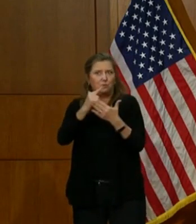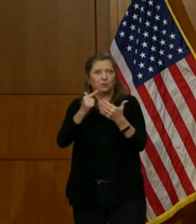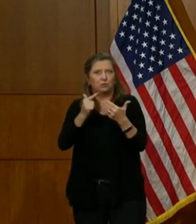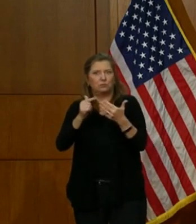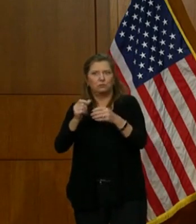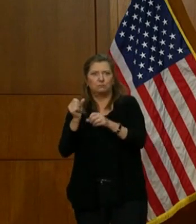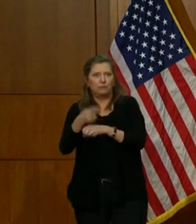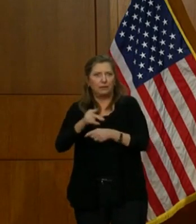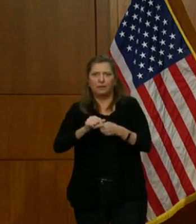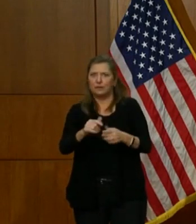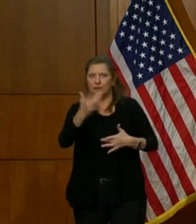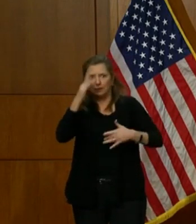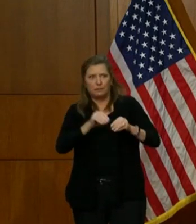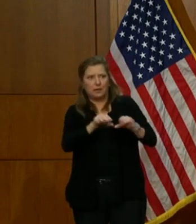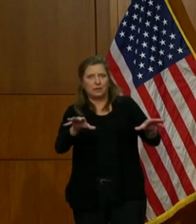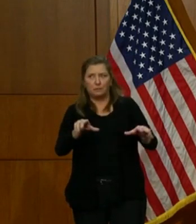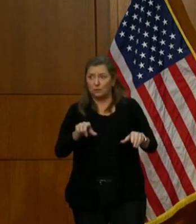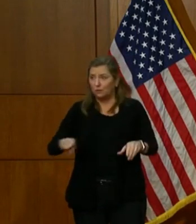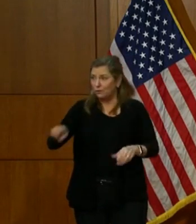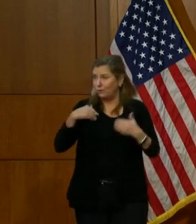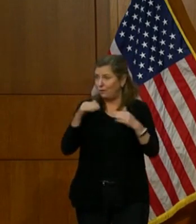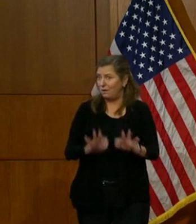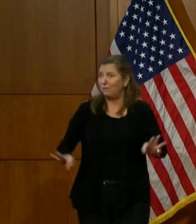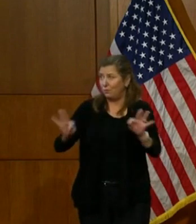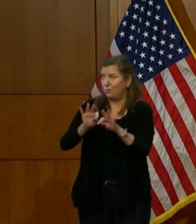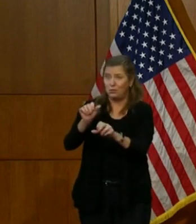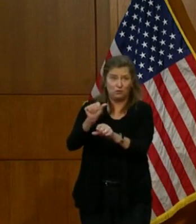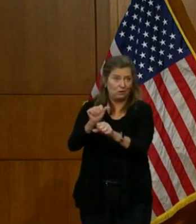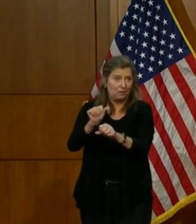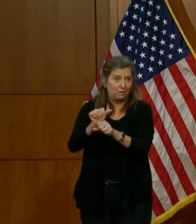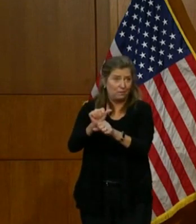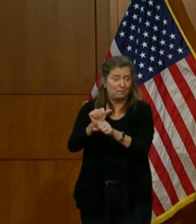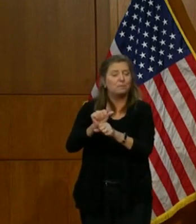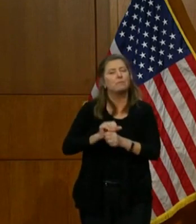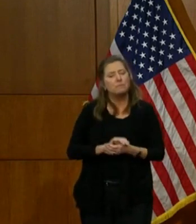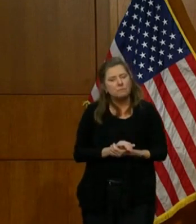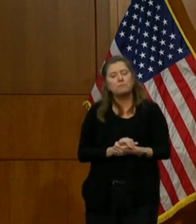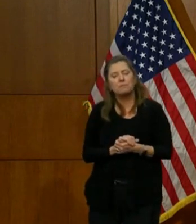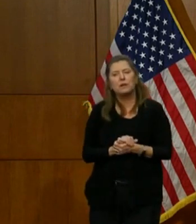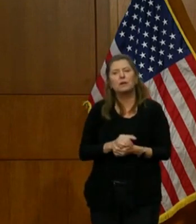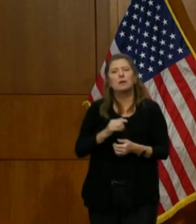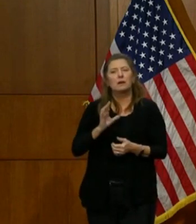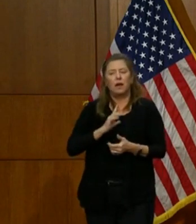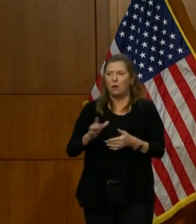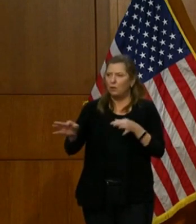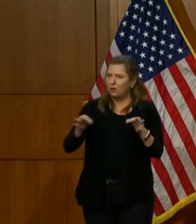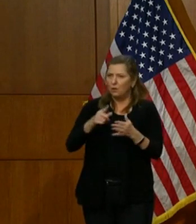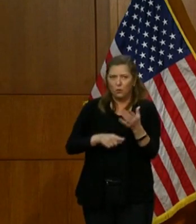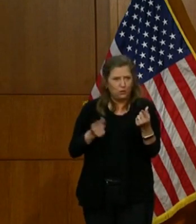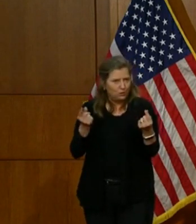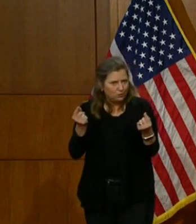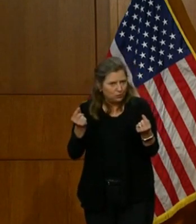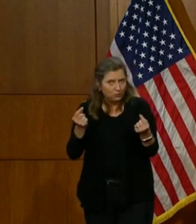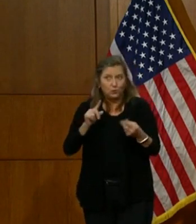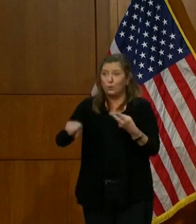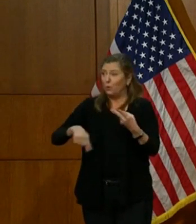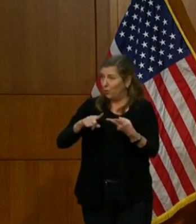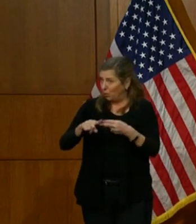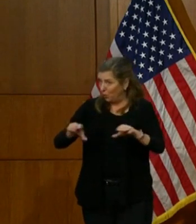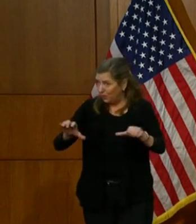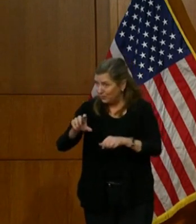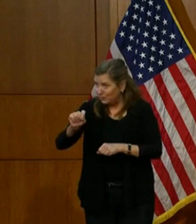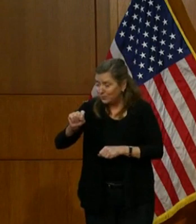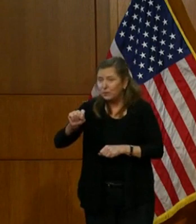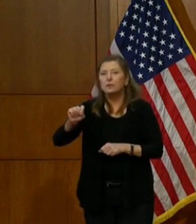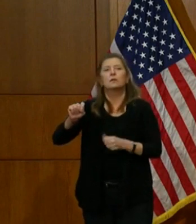You have an important job to do. So I want to tell you what you need to do, when you need to